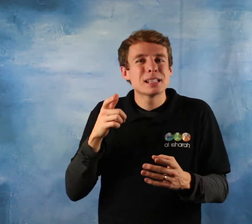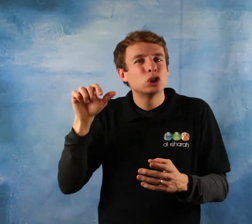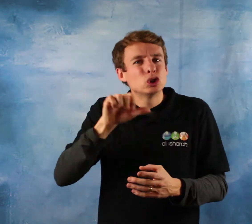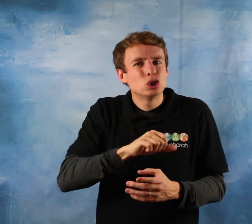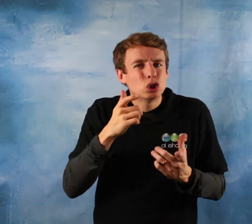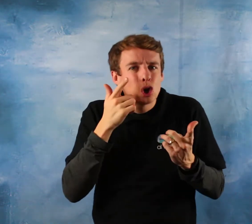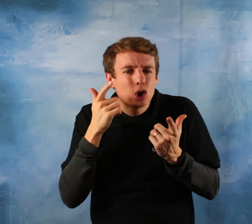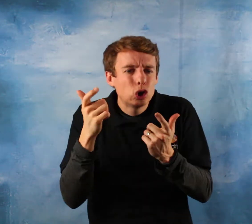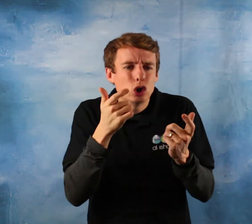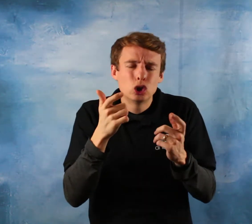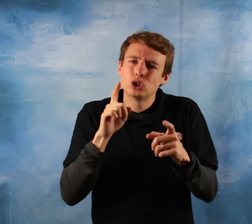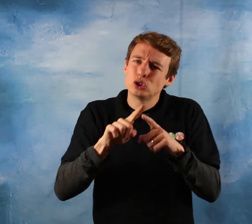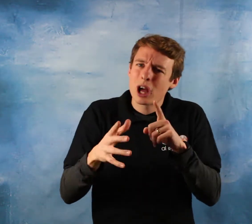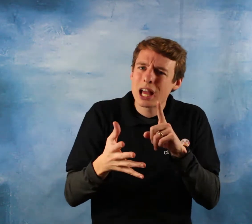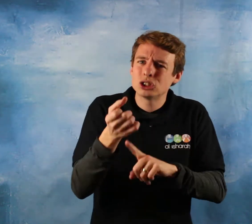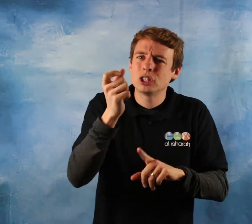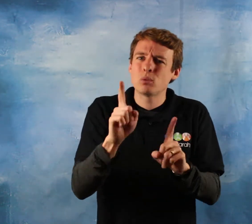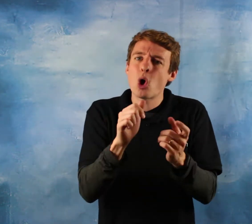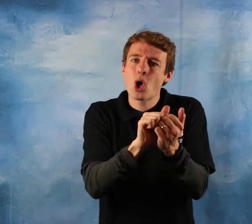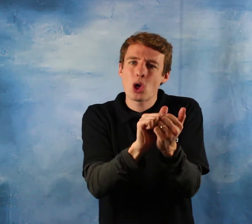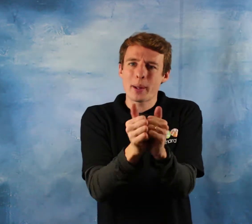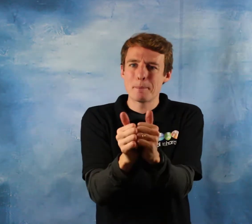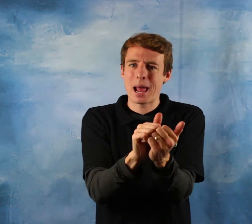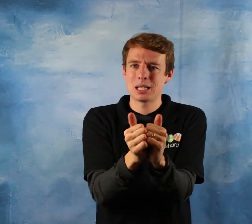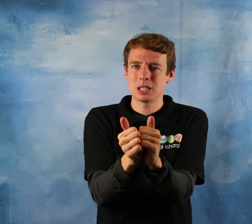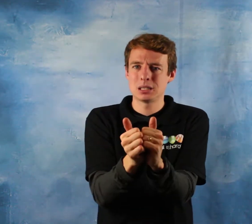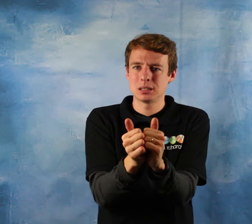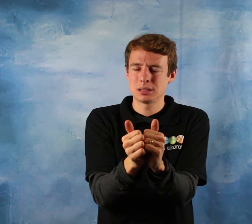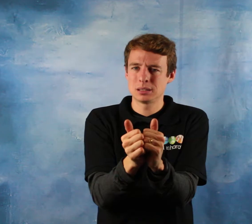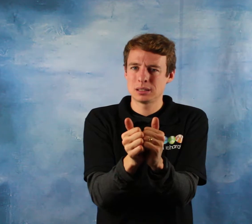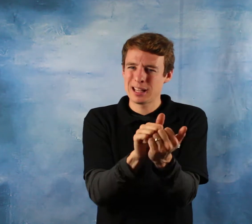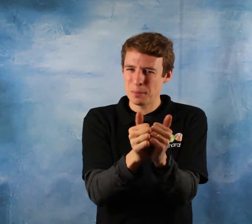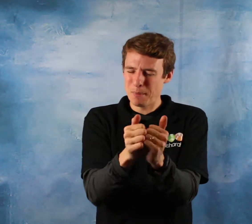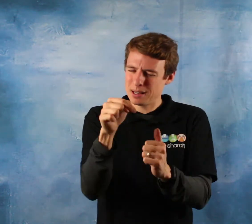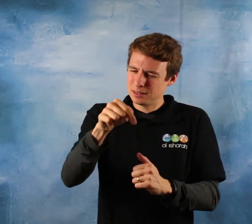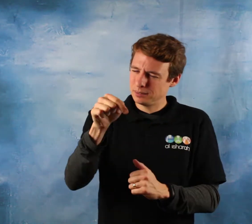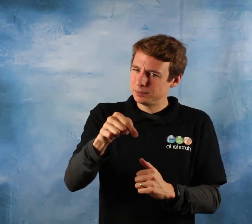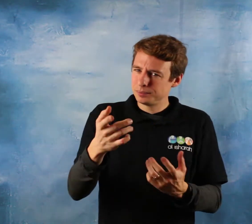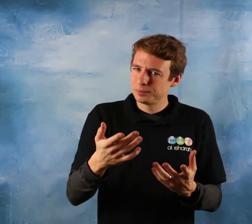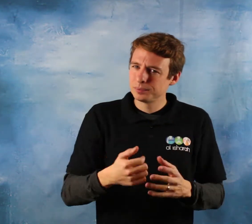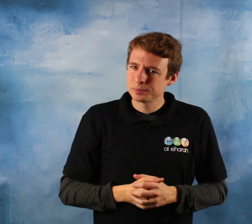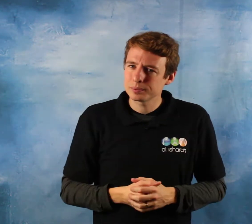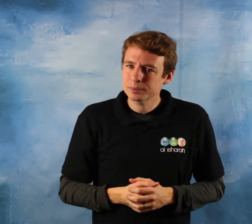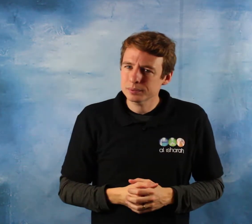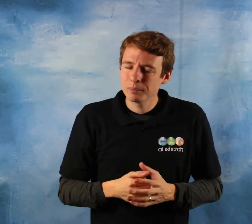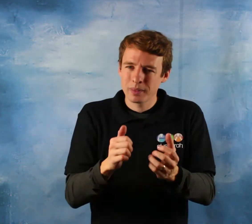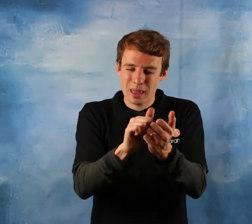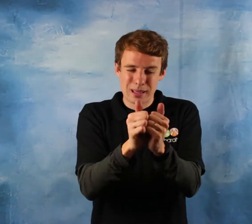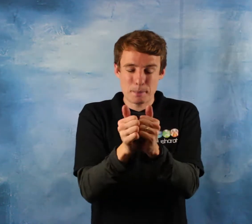companionship bil ma'roof with what is good and ma'roof is also that which is known amongst the people